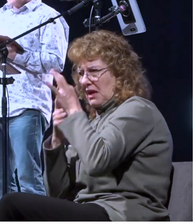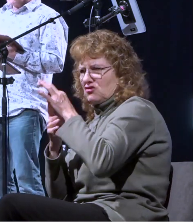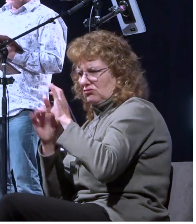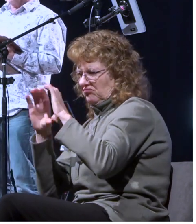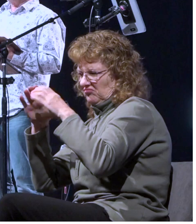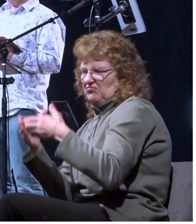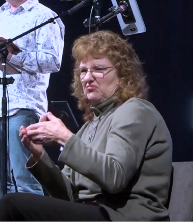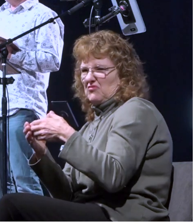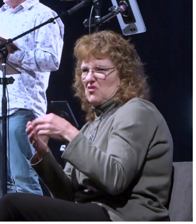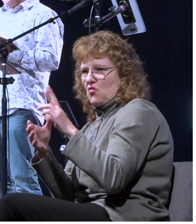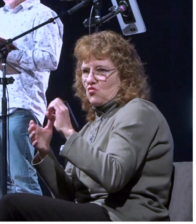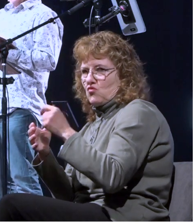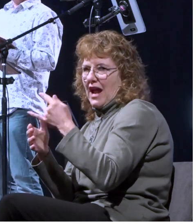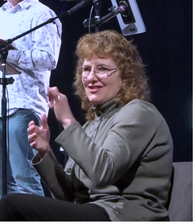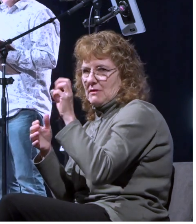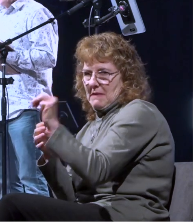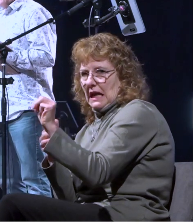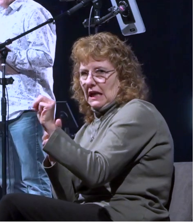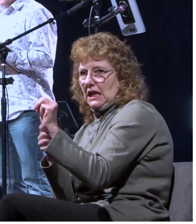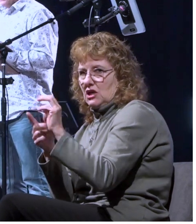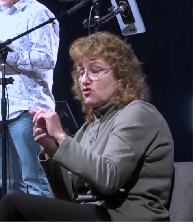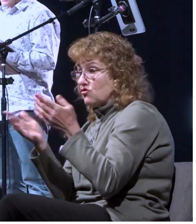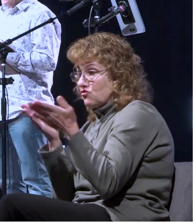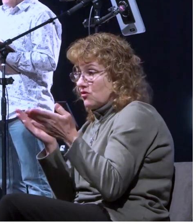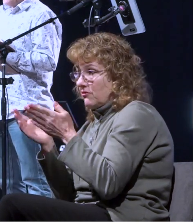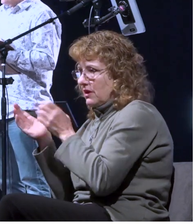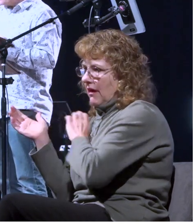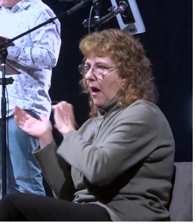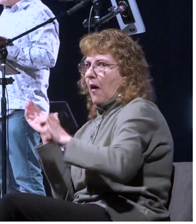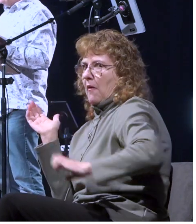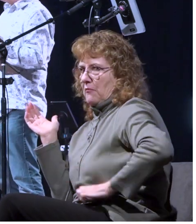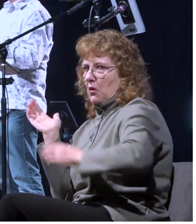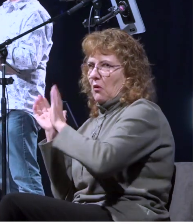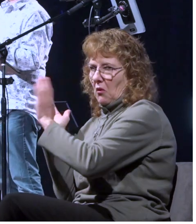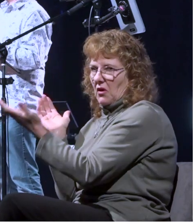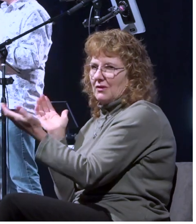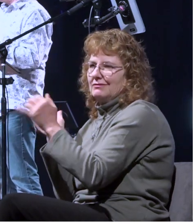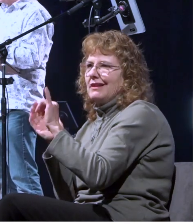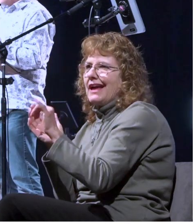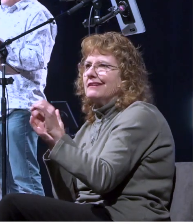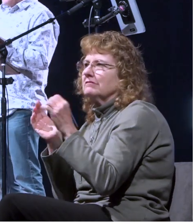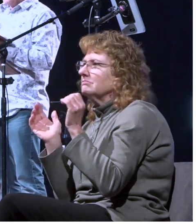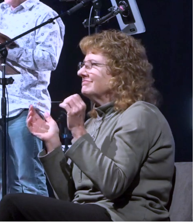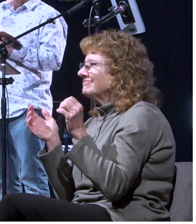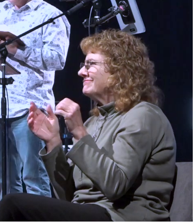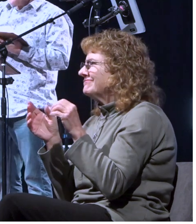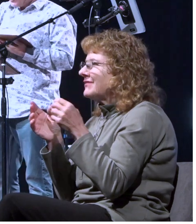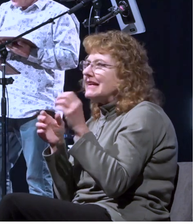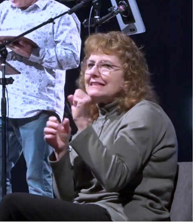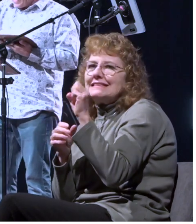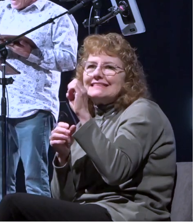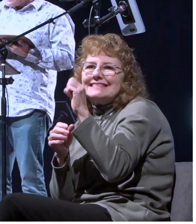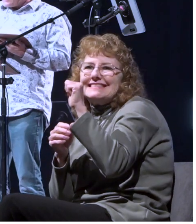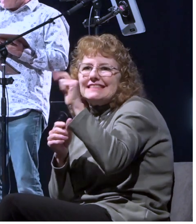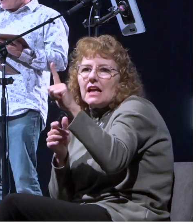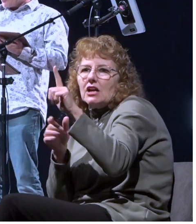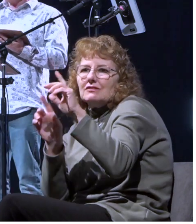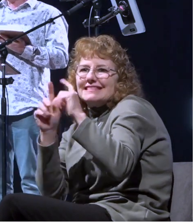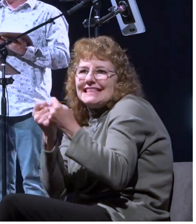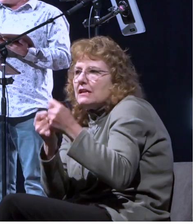serving uh the emperor uh kind of like our seal team six how they're they're a uh tier one asset just to the